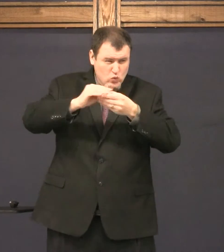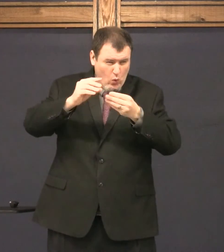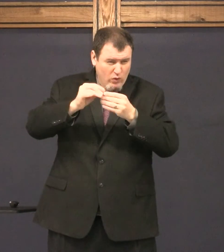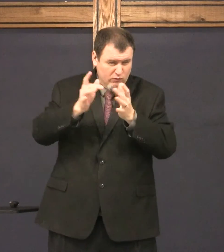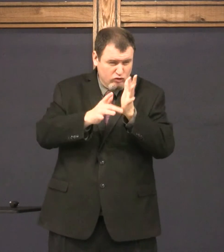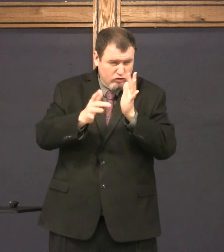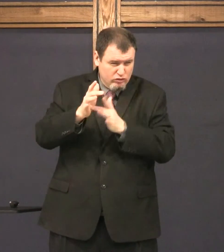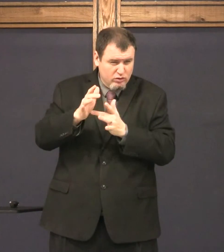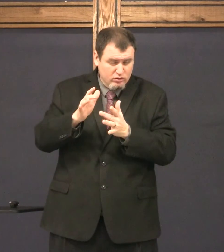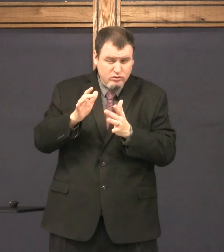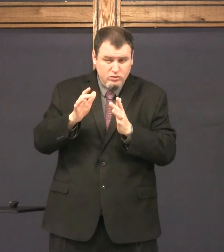we know the story